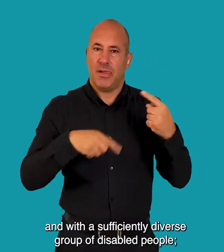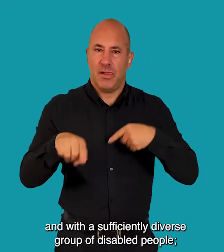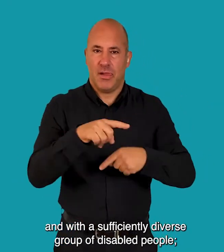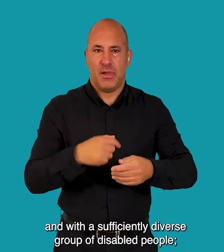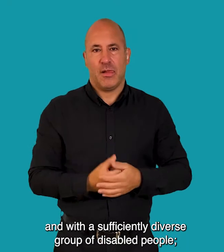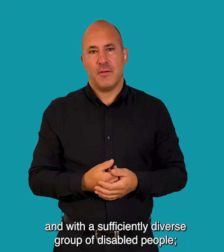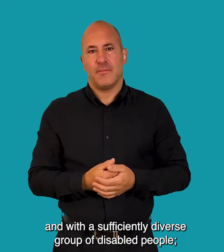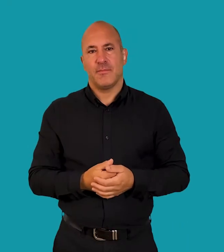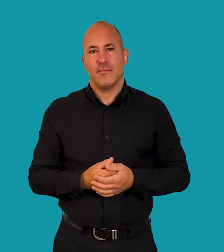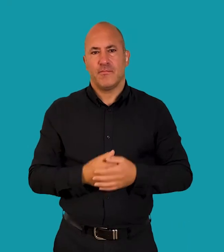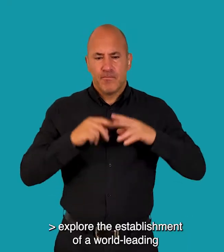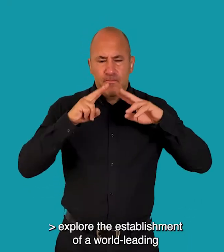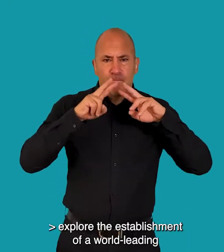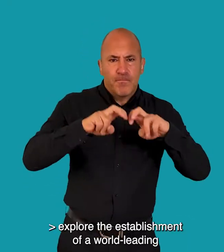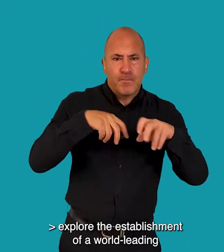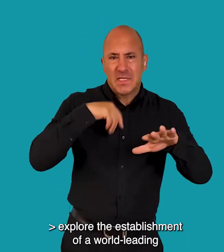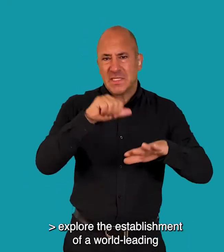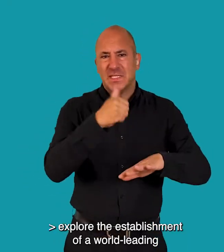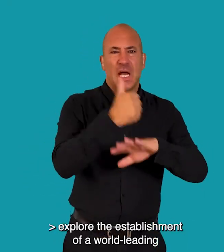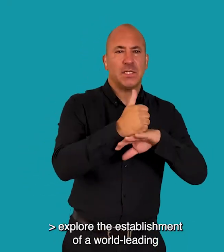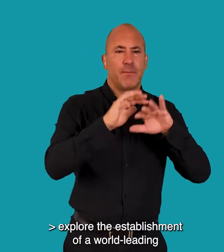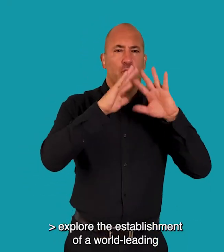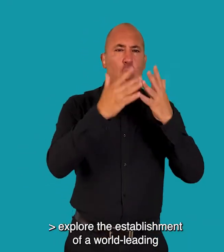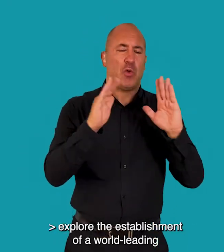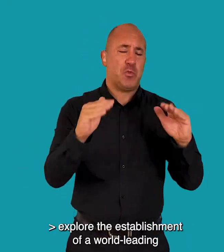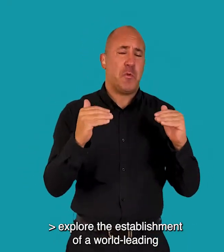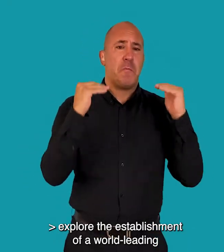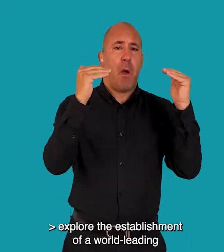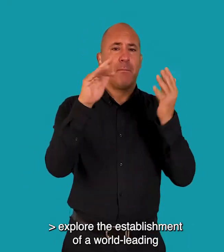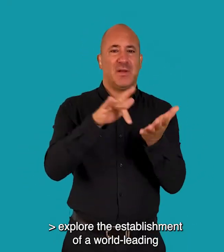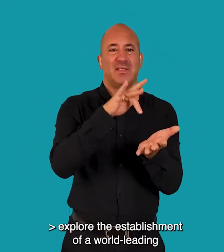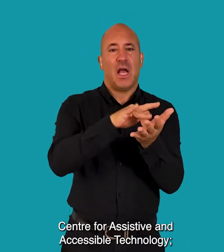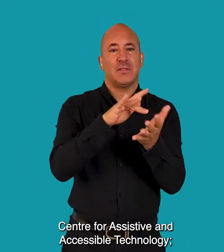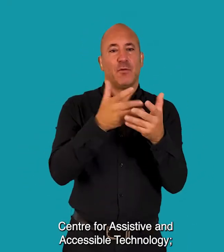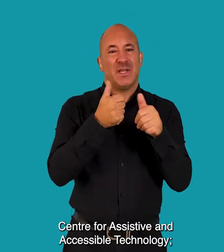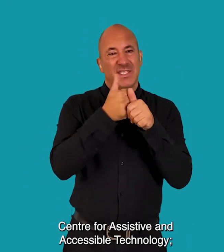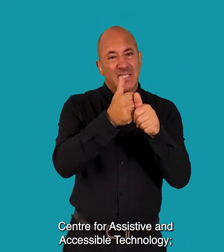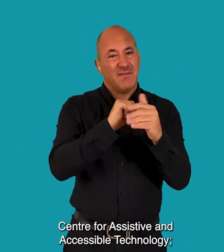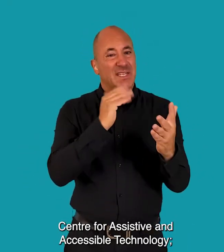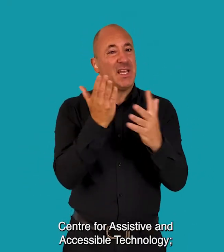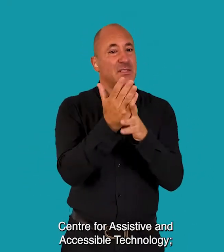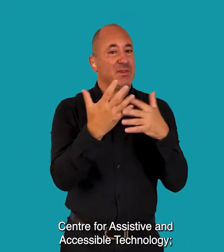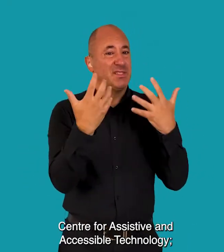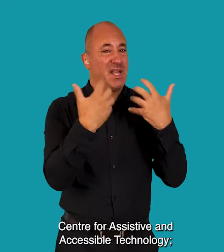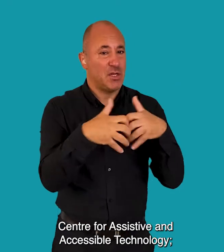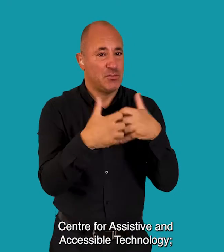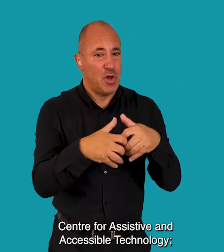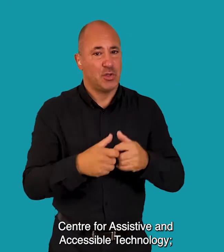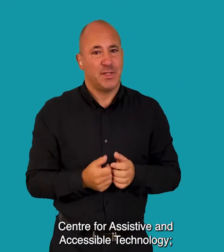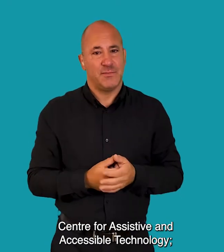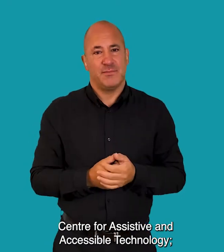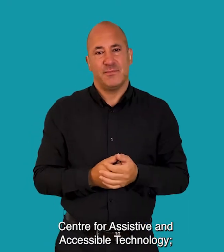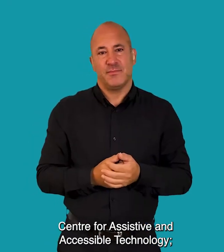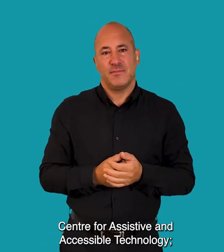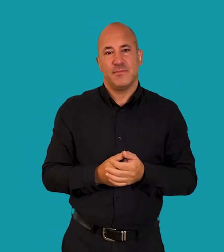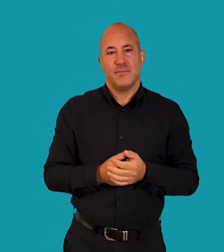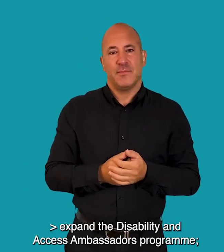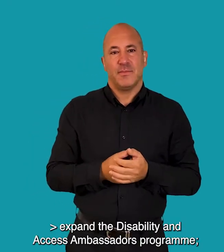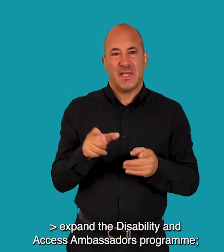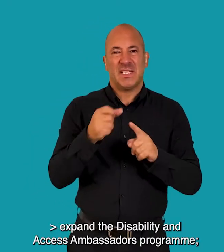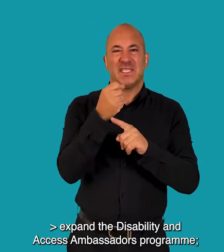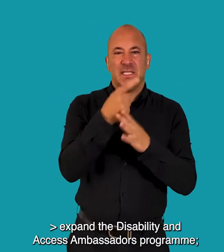disabled people Explore the establishment of a world-leading centre for assistive and accessible technology